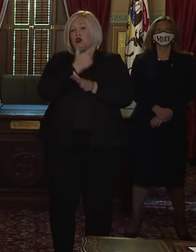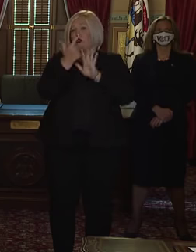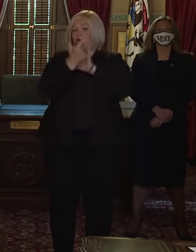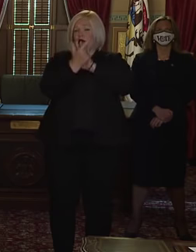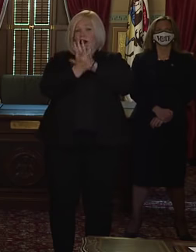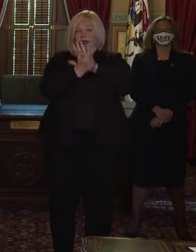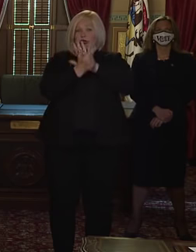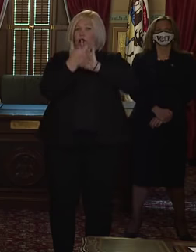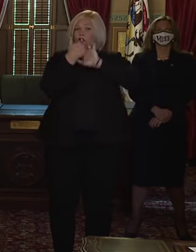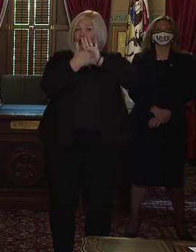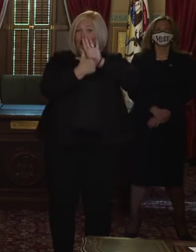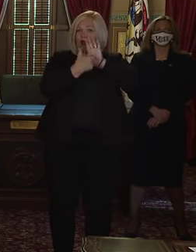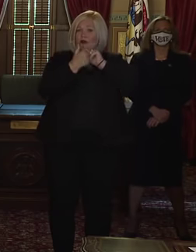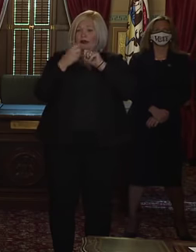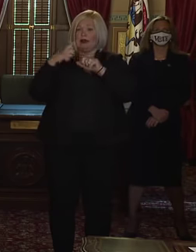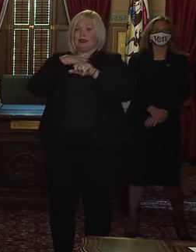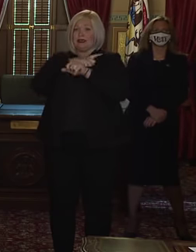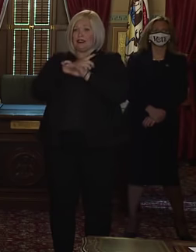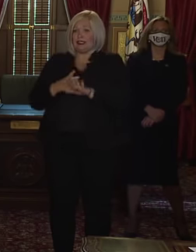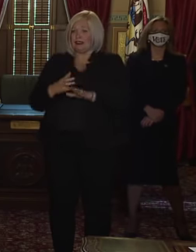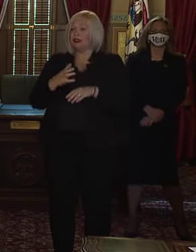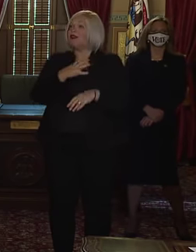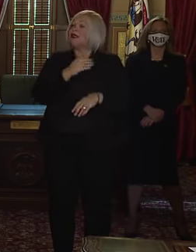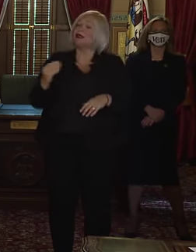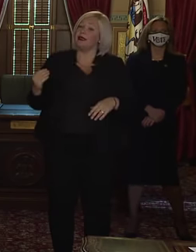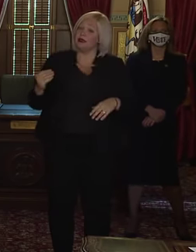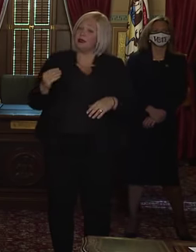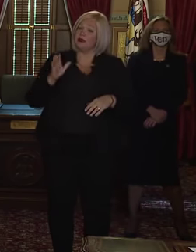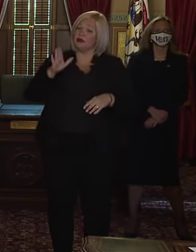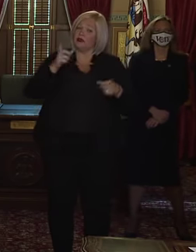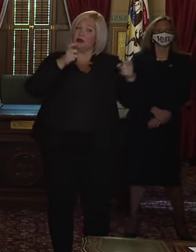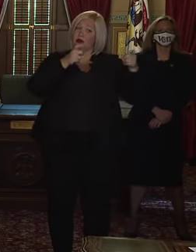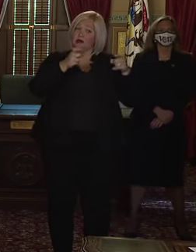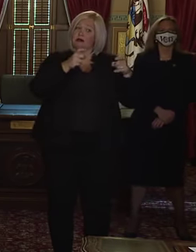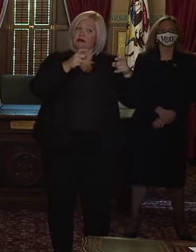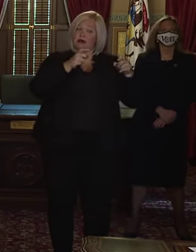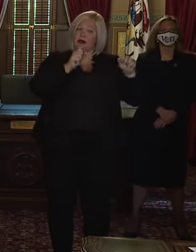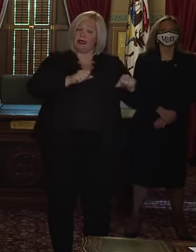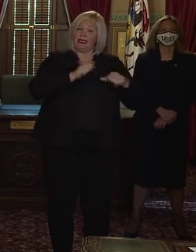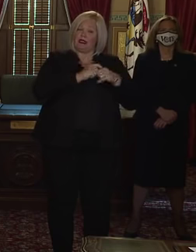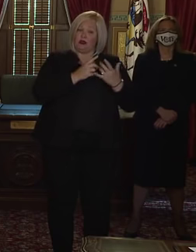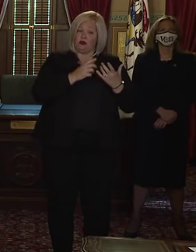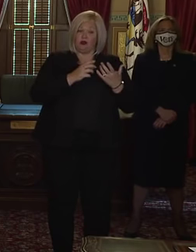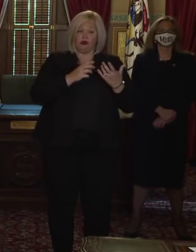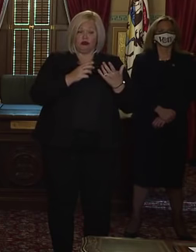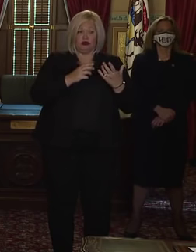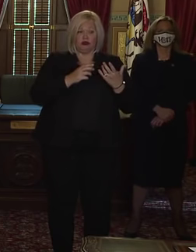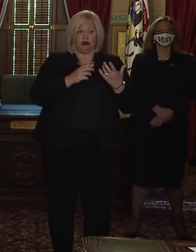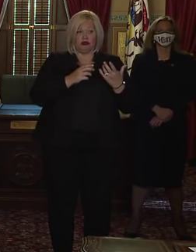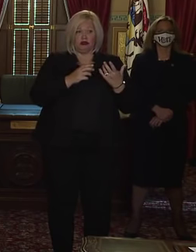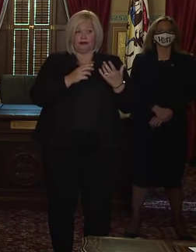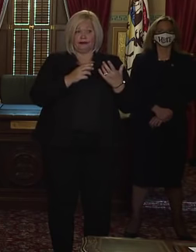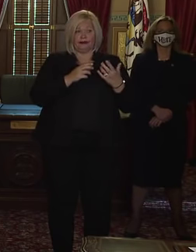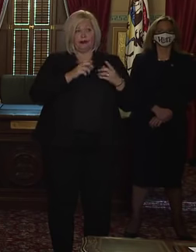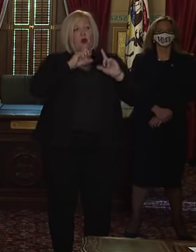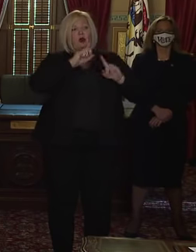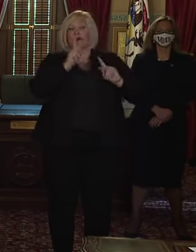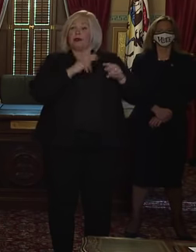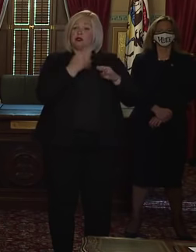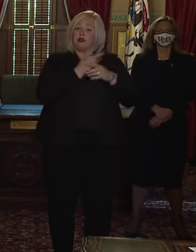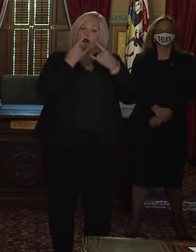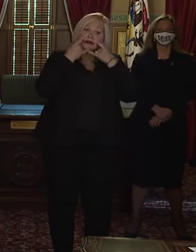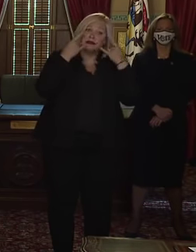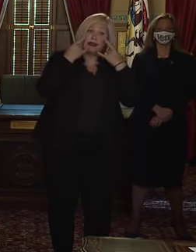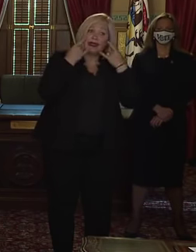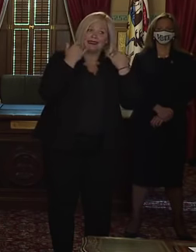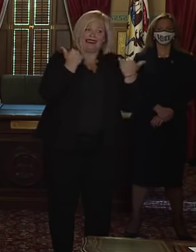with the legislature? And is your administration's ability to compel mask use now greatly limited? I mean, the order that Director